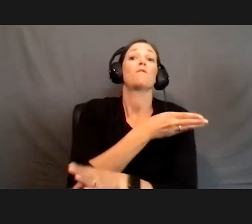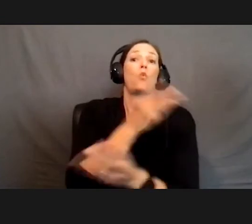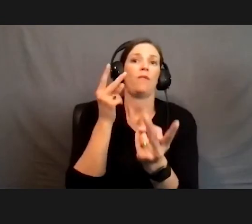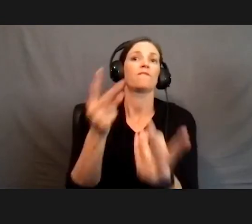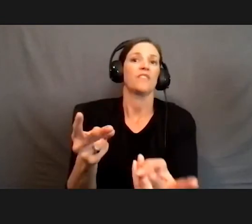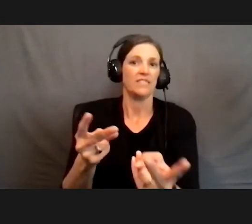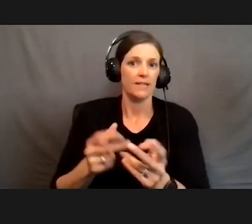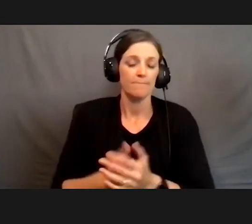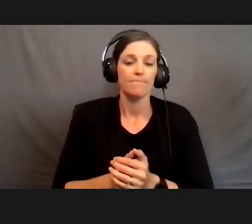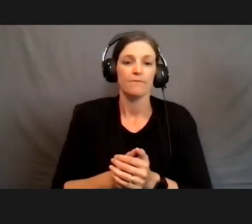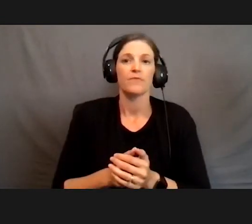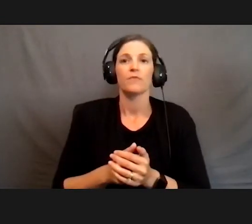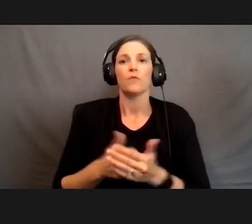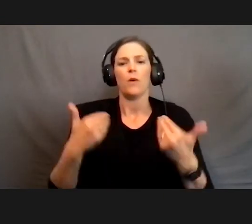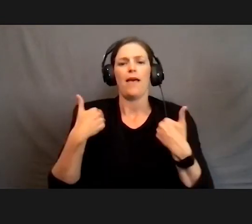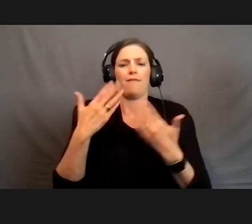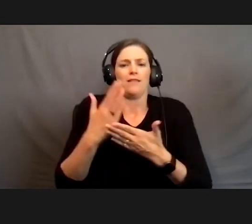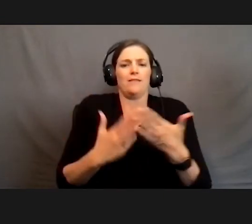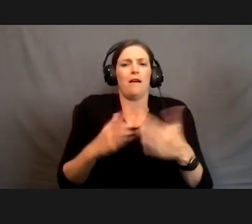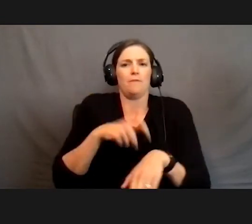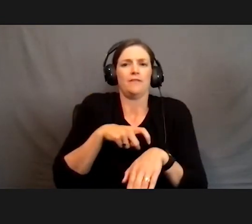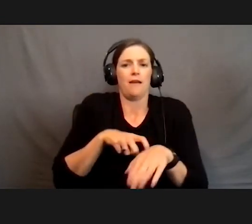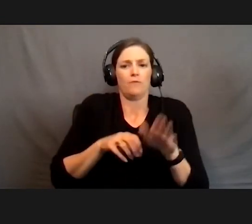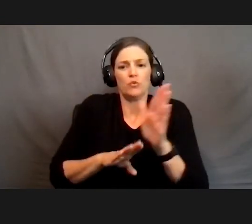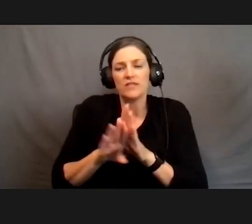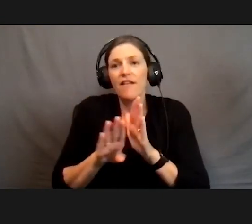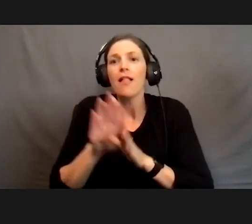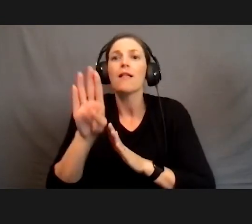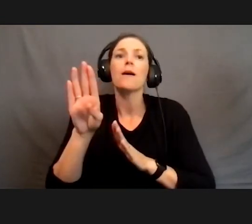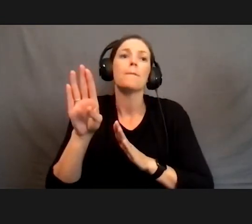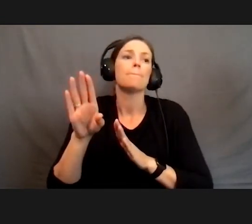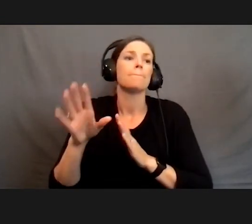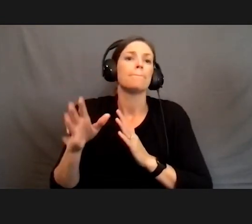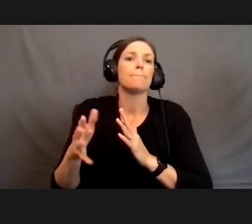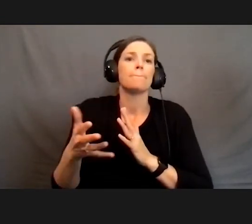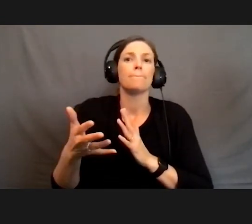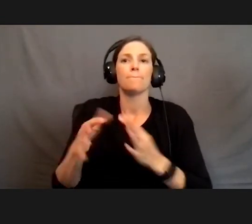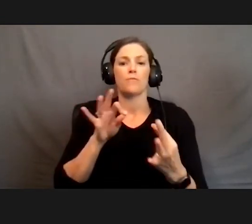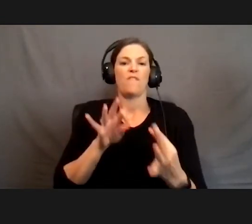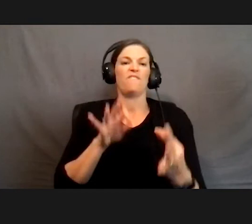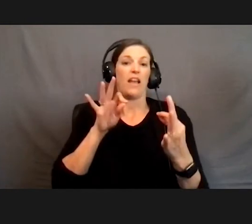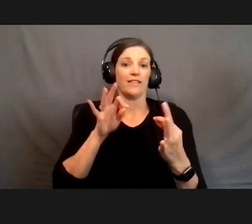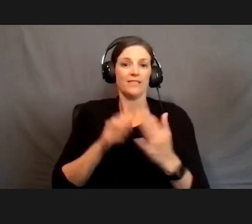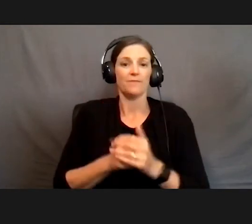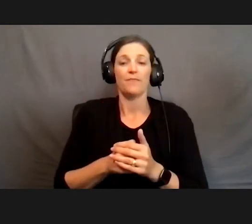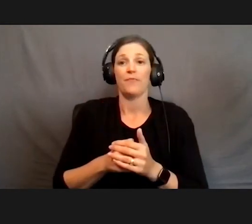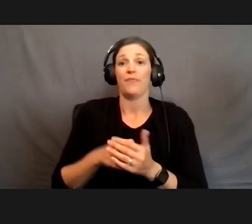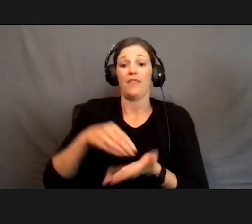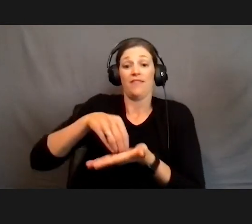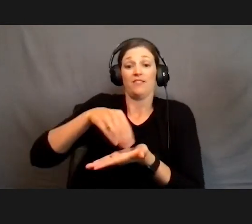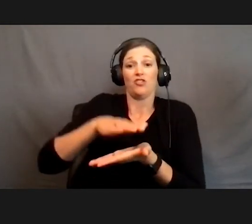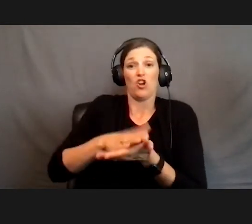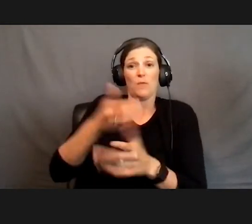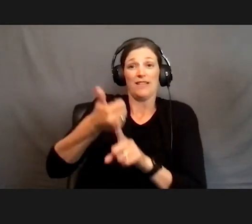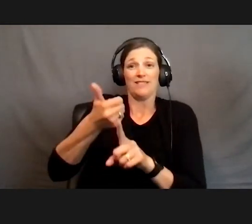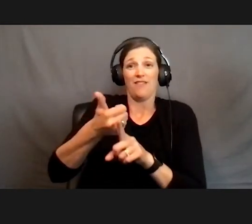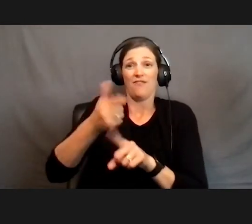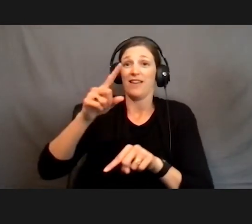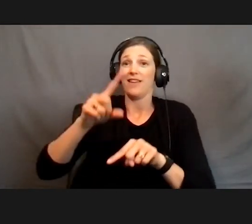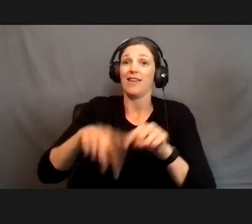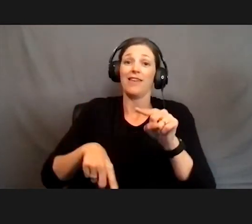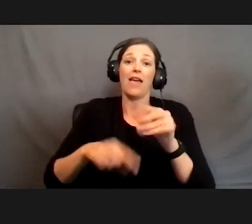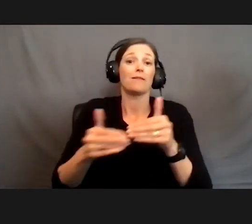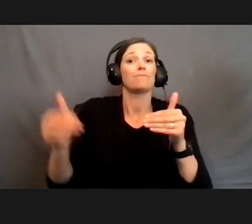So we do have some time to develop and perfect that. Now, the document itself cannot be more than 100